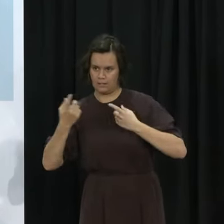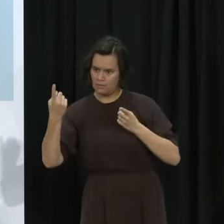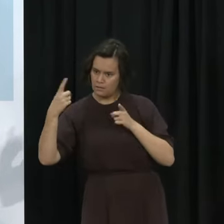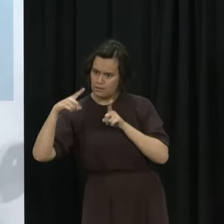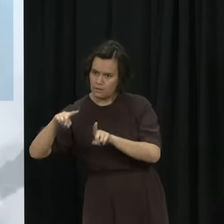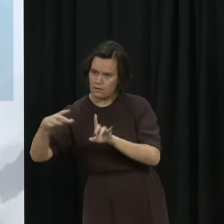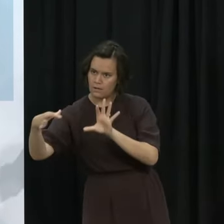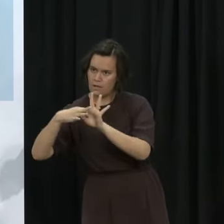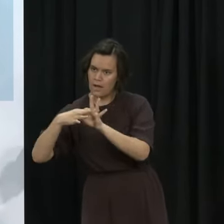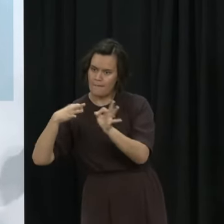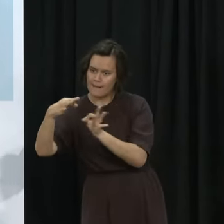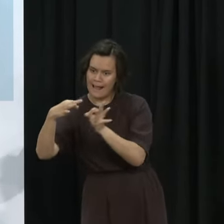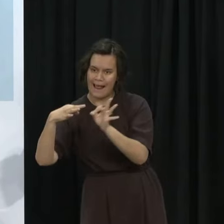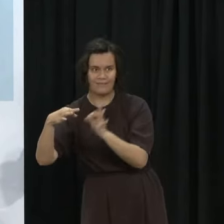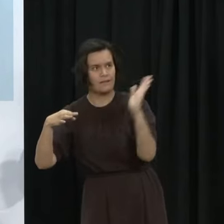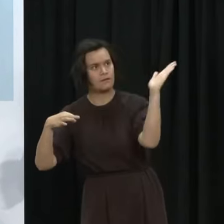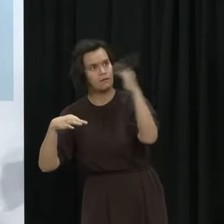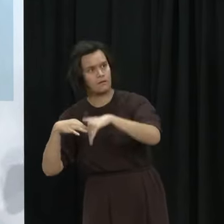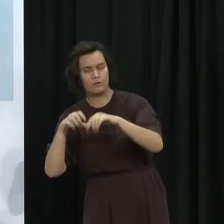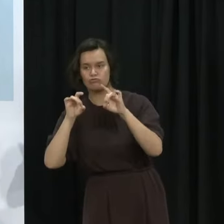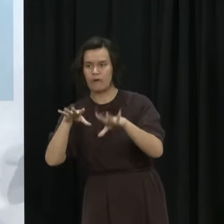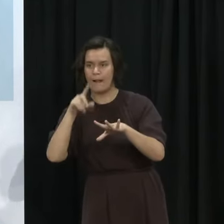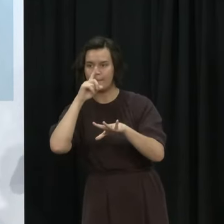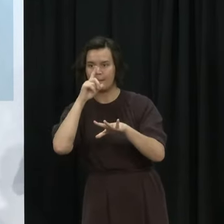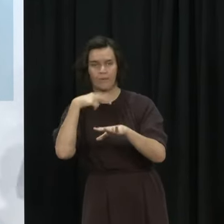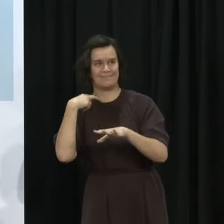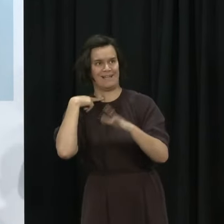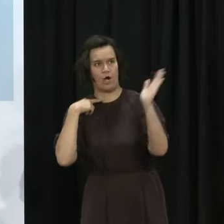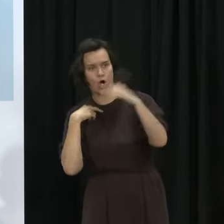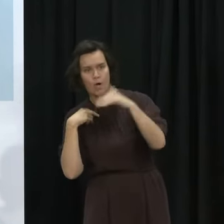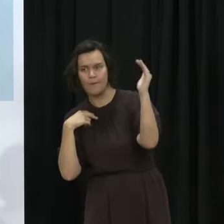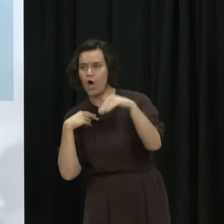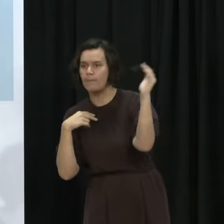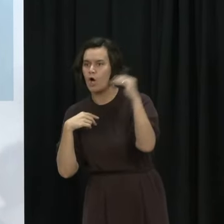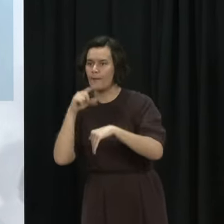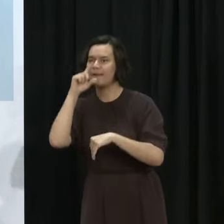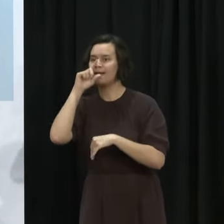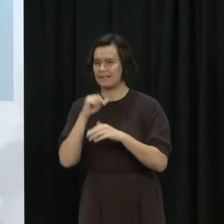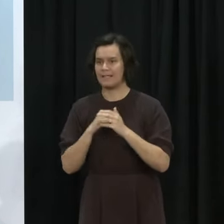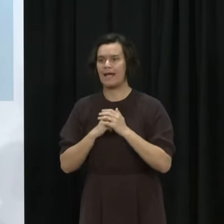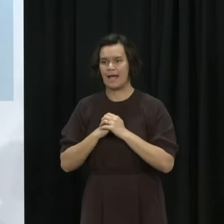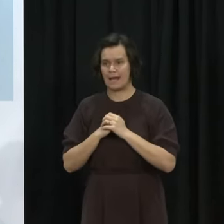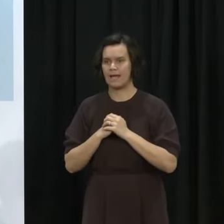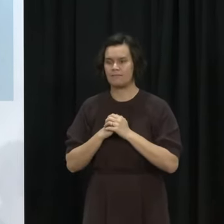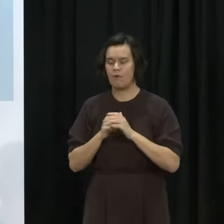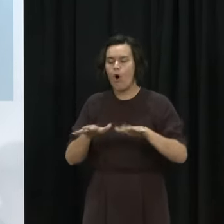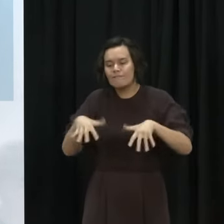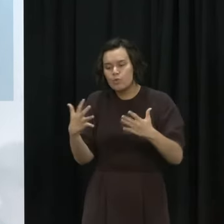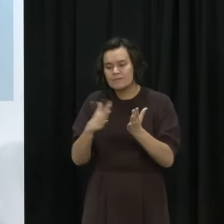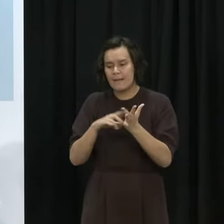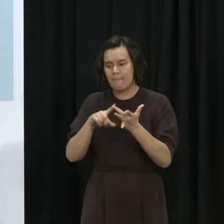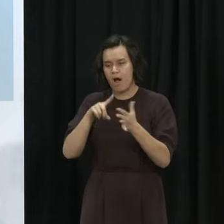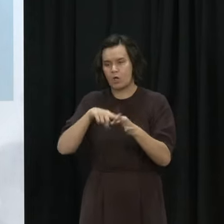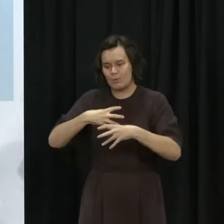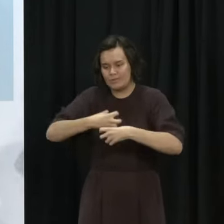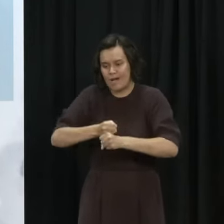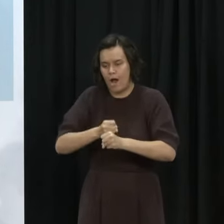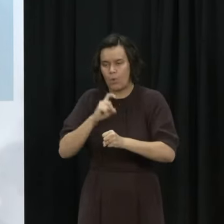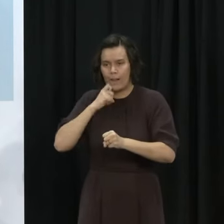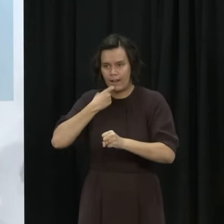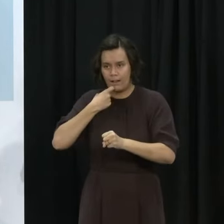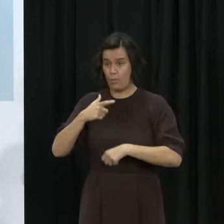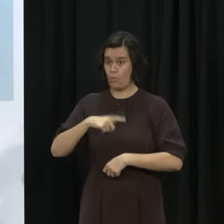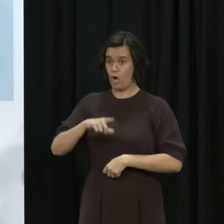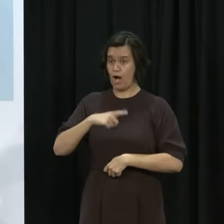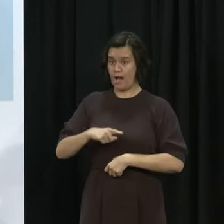that we want to make sure that those people who are in Australia can get access to that and of course the emergency allocation criteria continues to be in place so for those